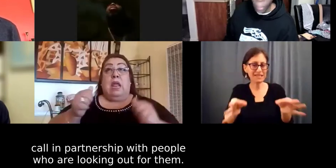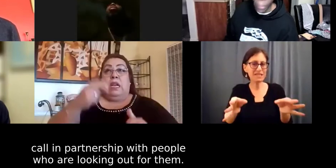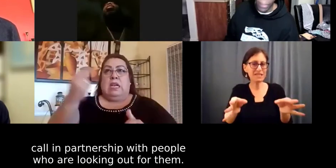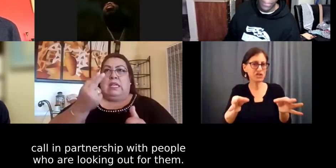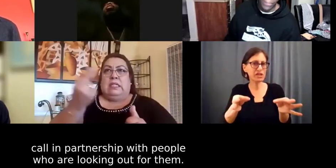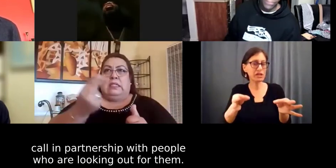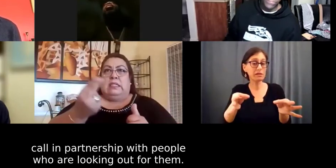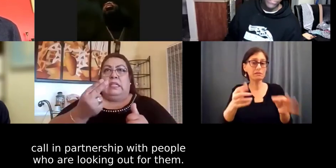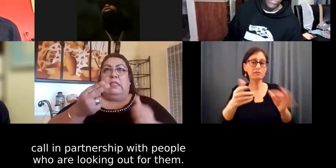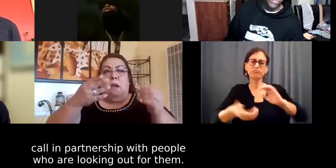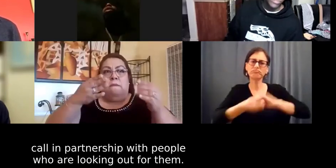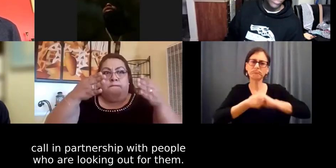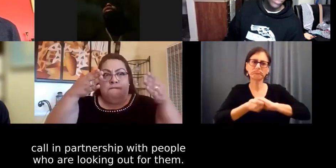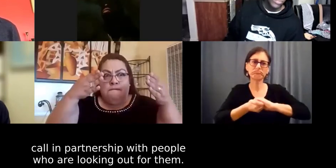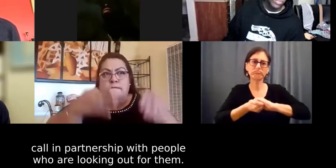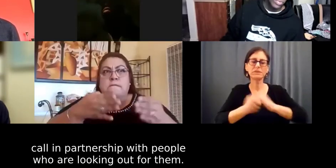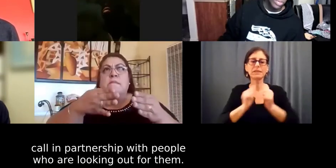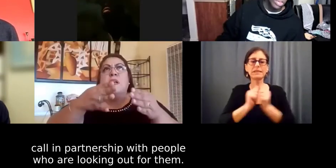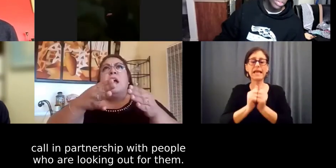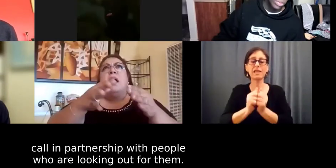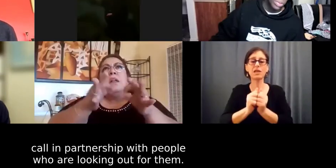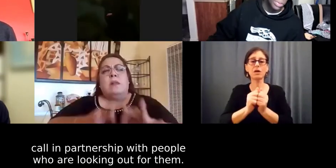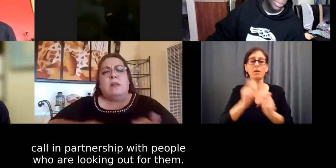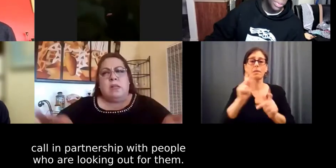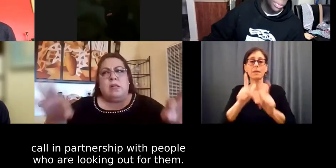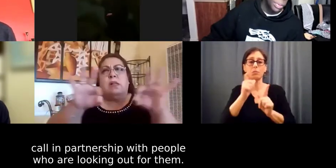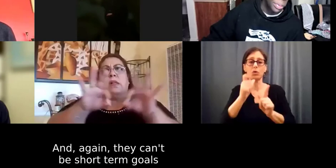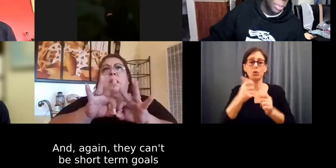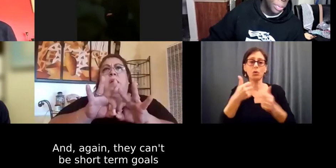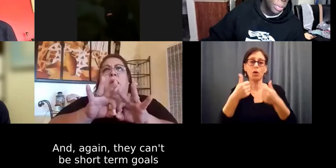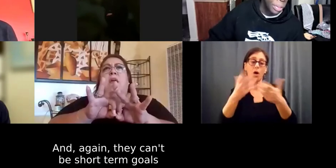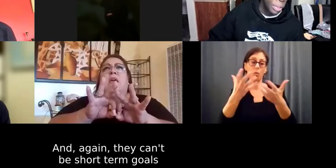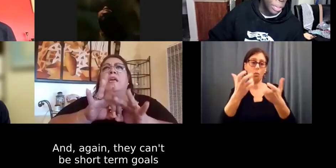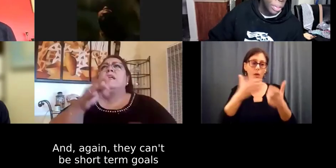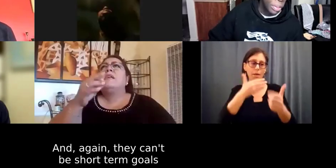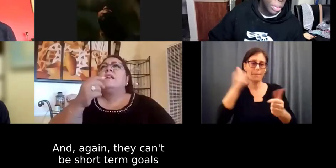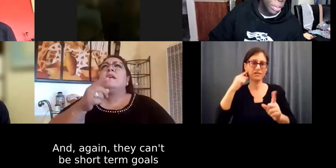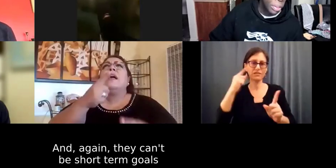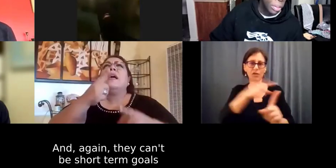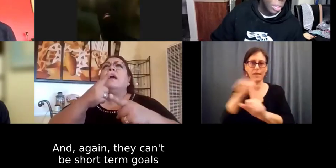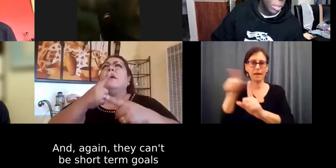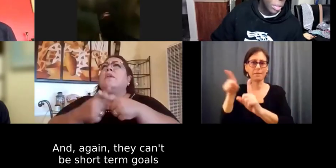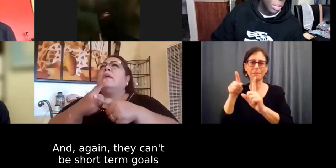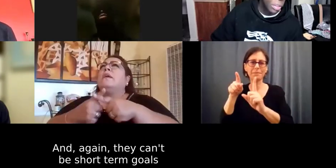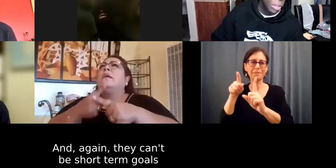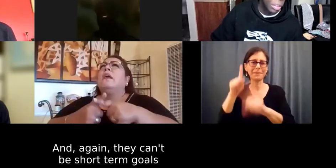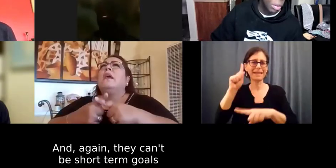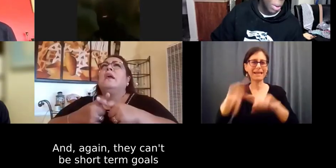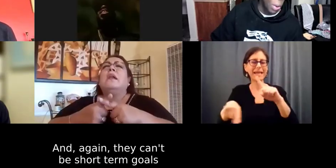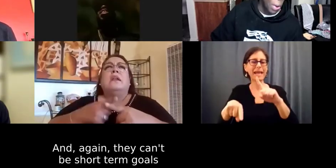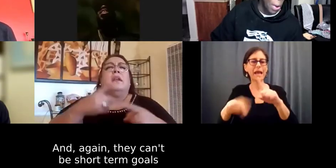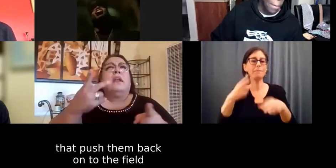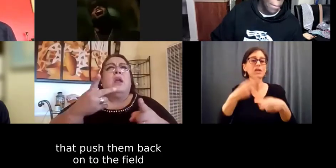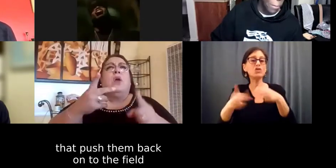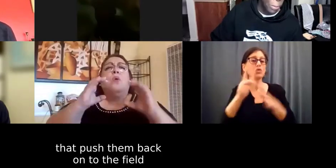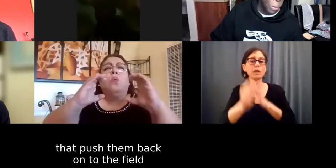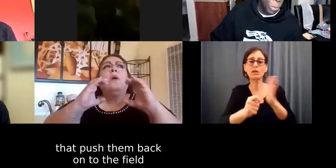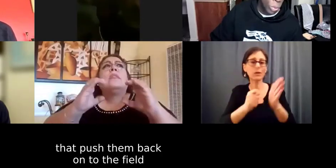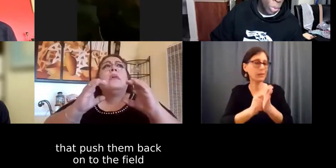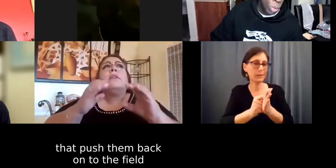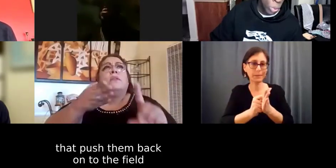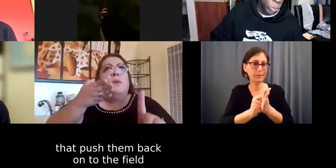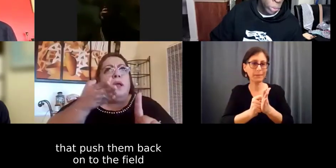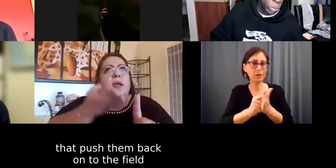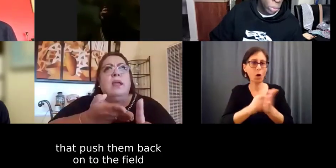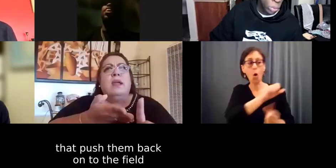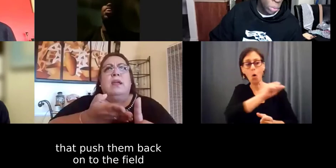partnership with people who are looking out for them and again they can't be um short-term goals that push